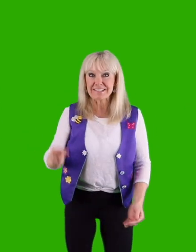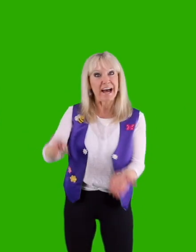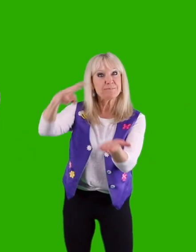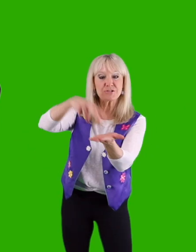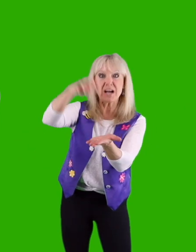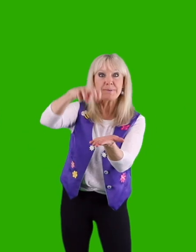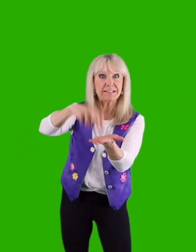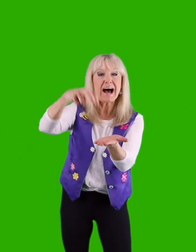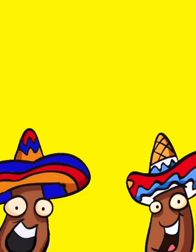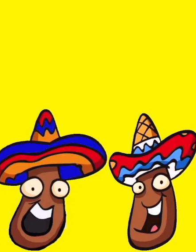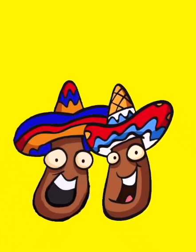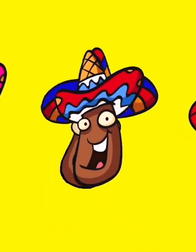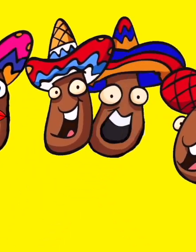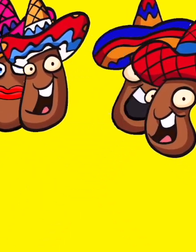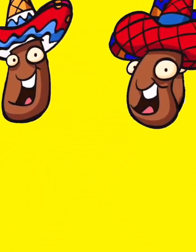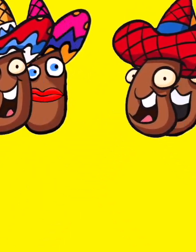It's time to jump a lot. Ready? Brink up!